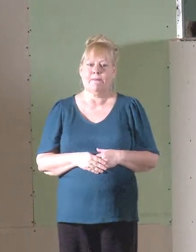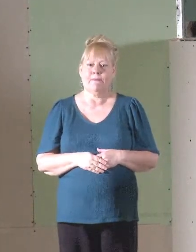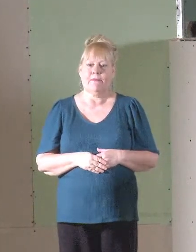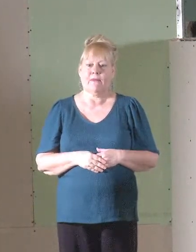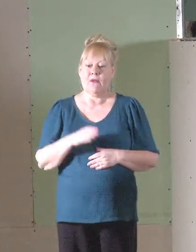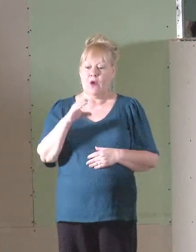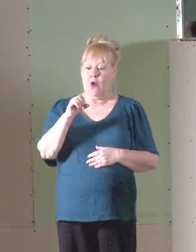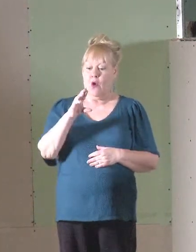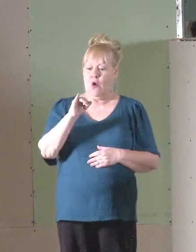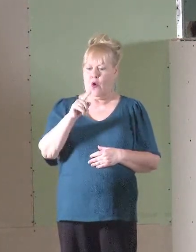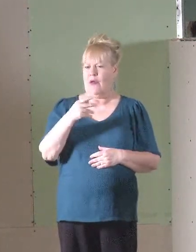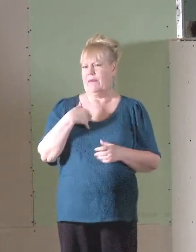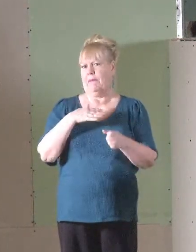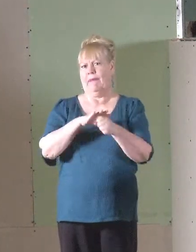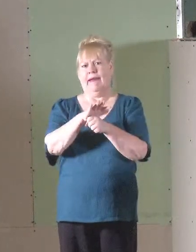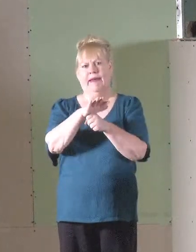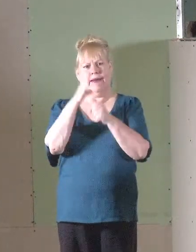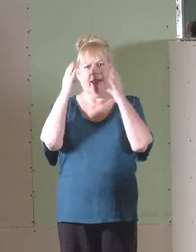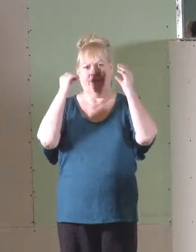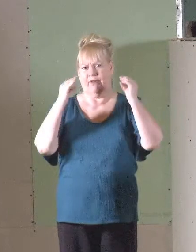Corinth has plenty of teachers.